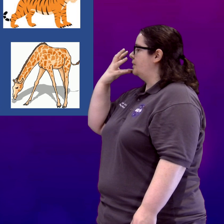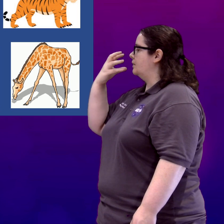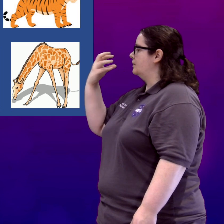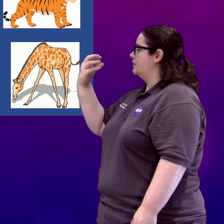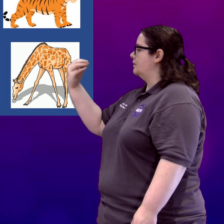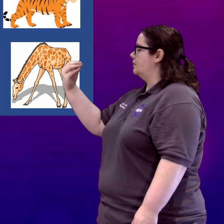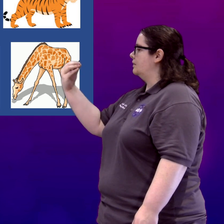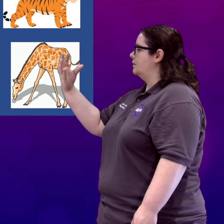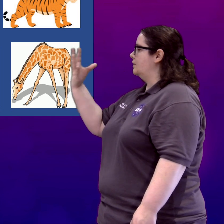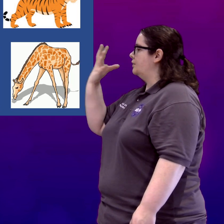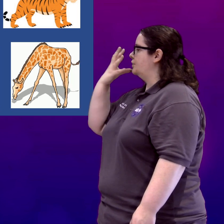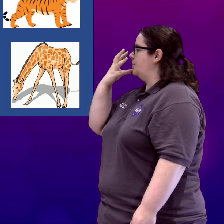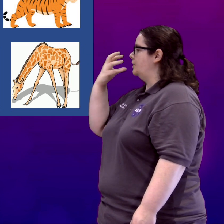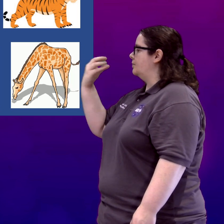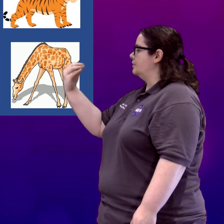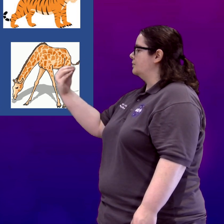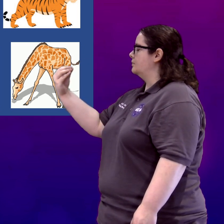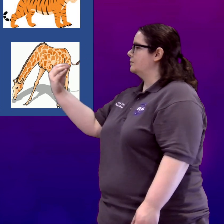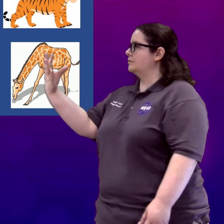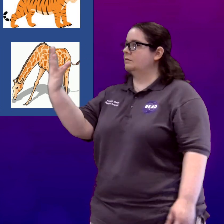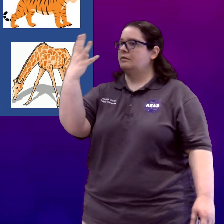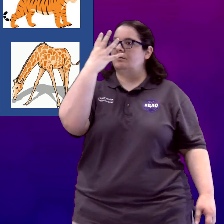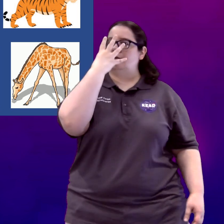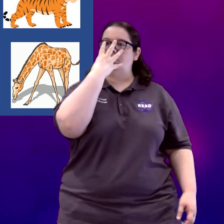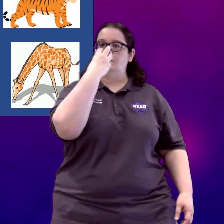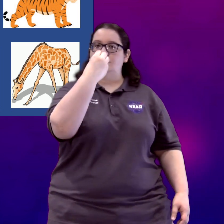their muzzle. Wolf.